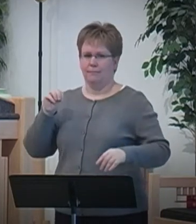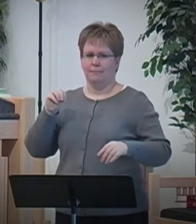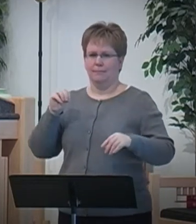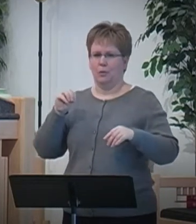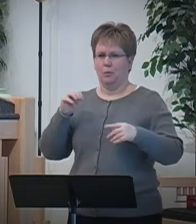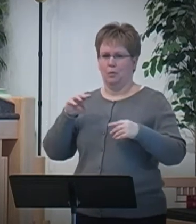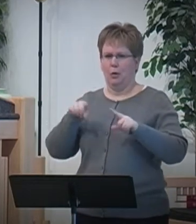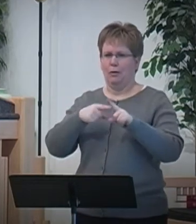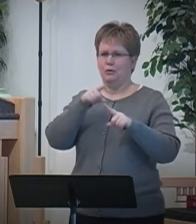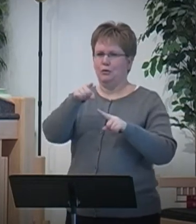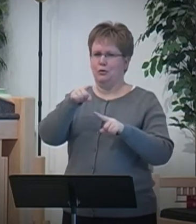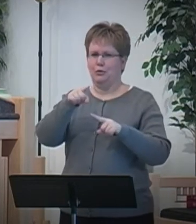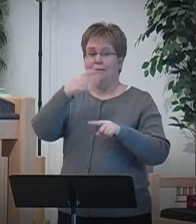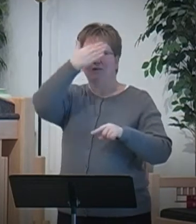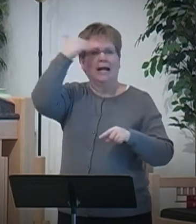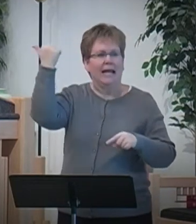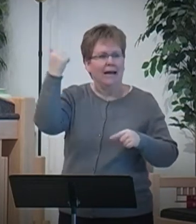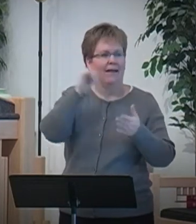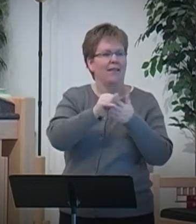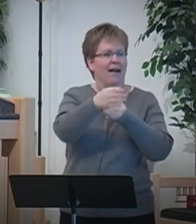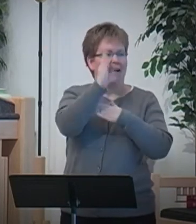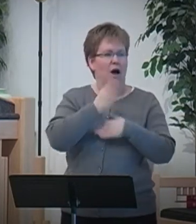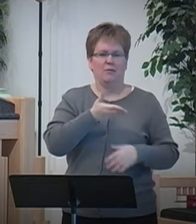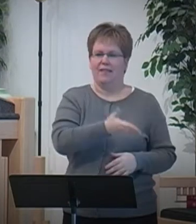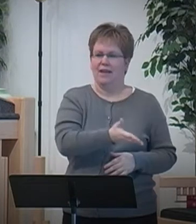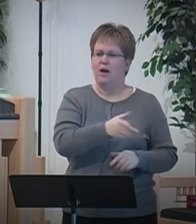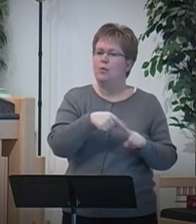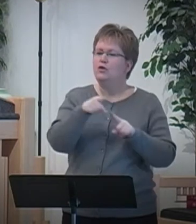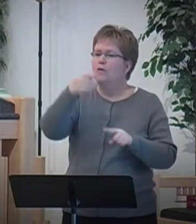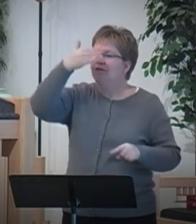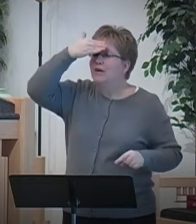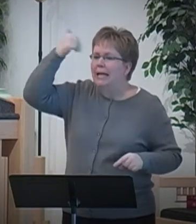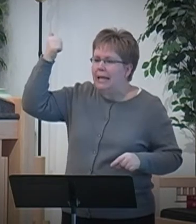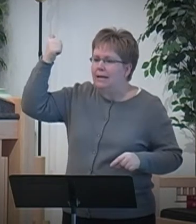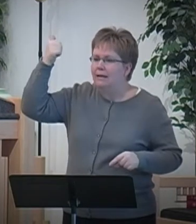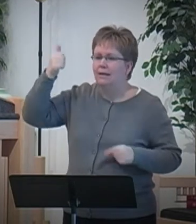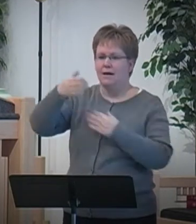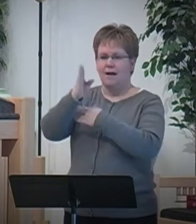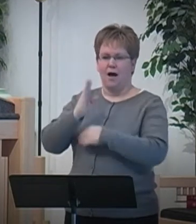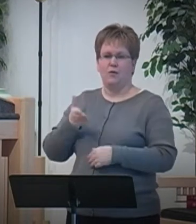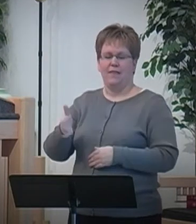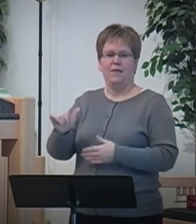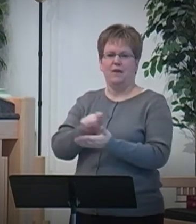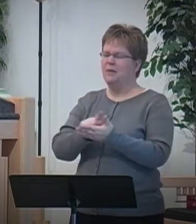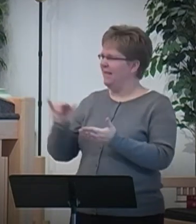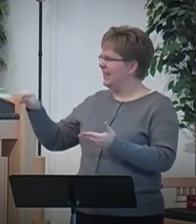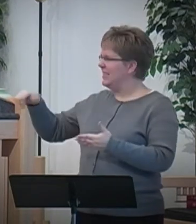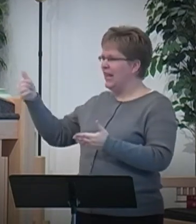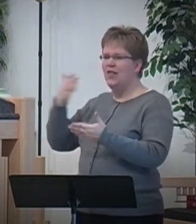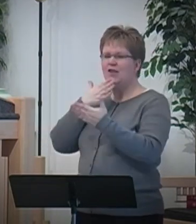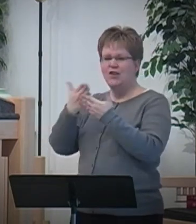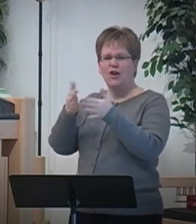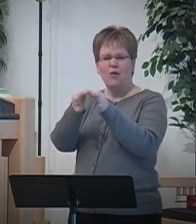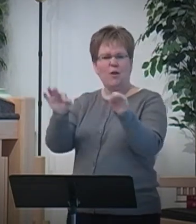How did you forget that God was present? When did you forget that God was present in your life this week? That's another really good way of asking the question.